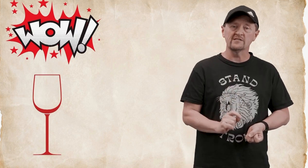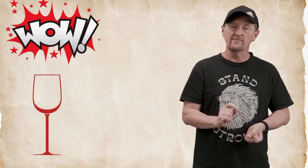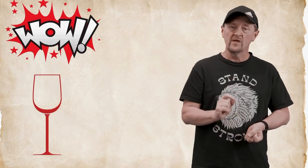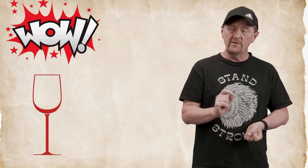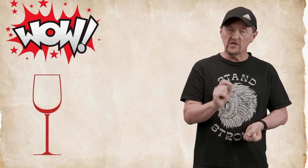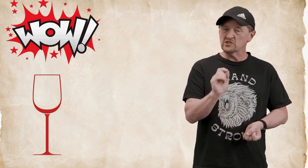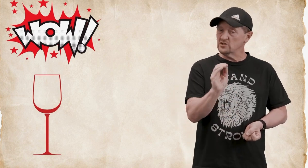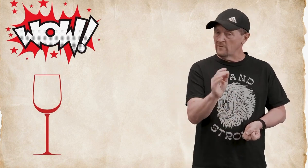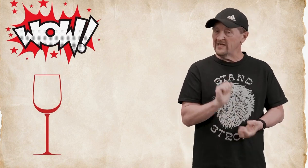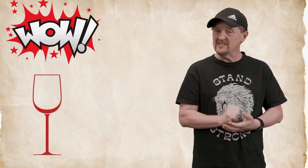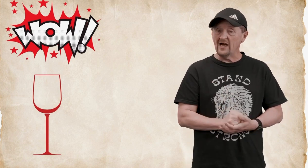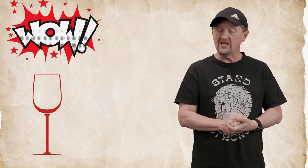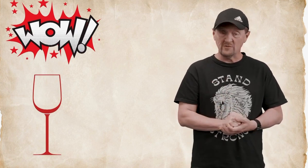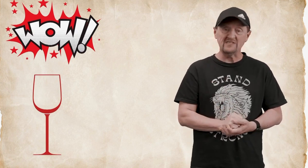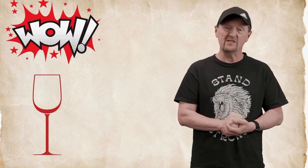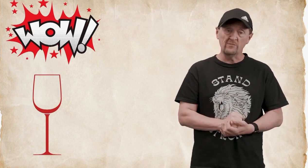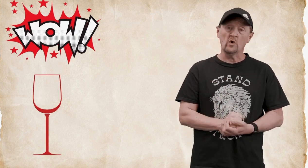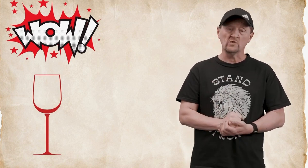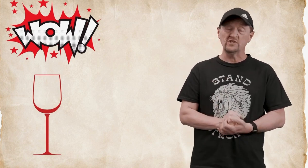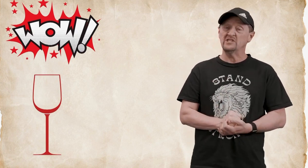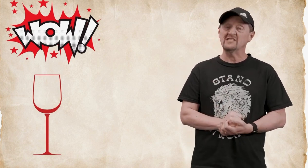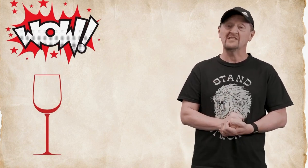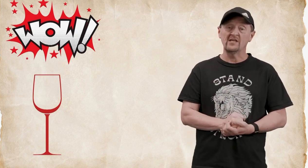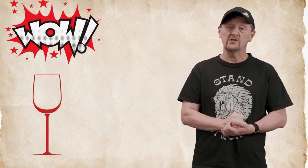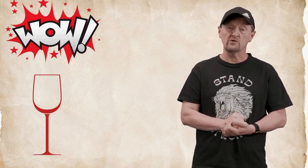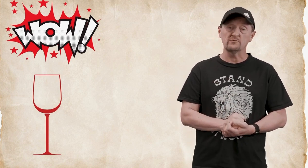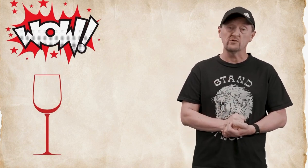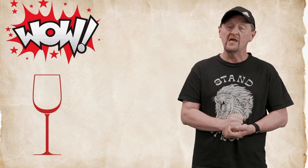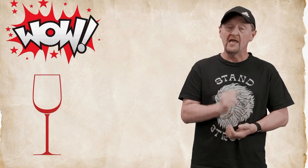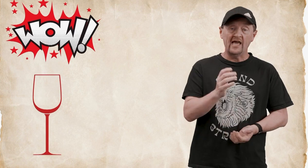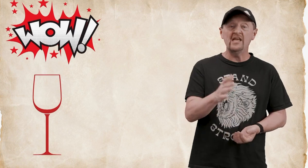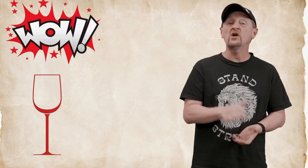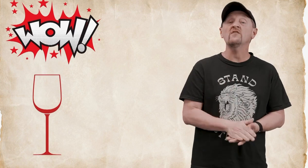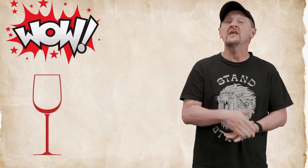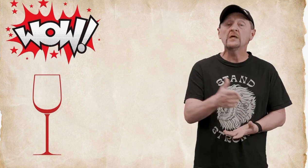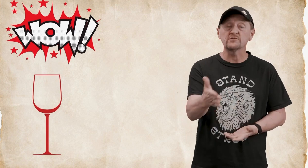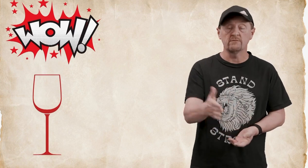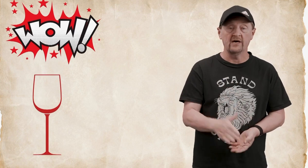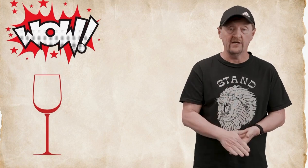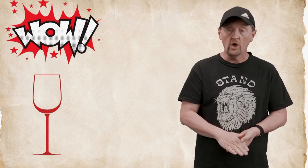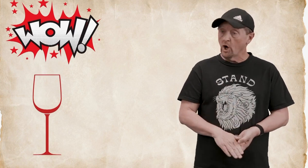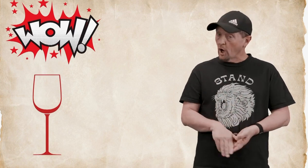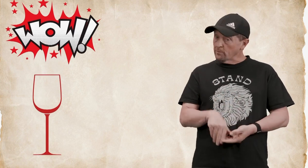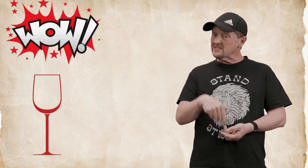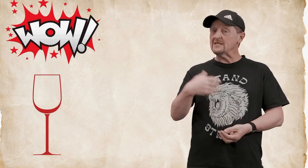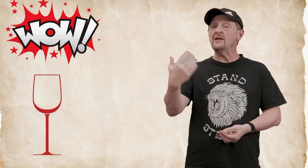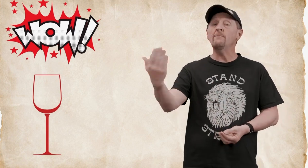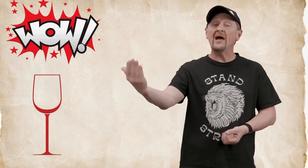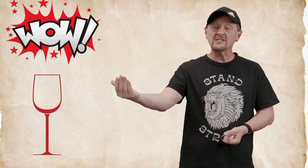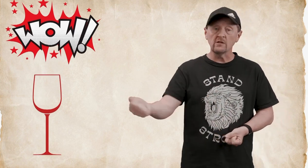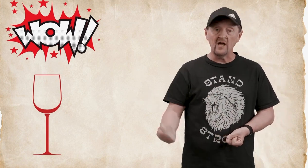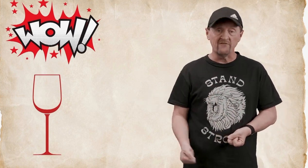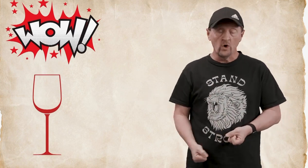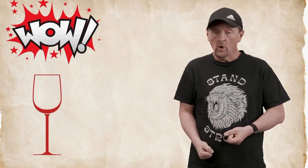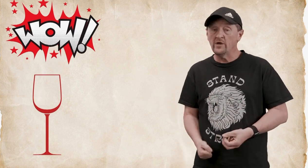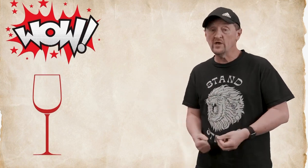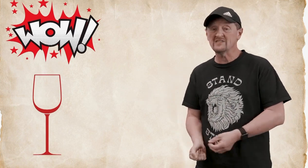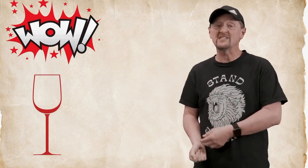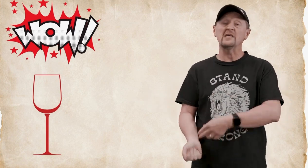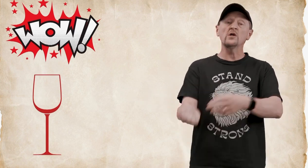because so many times we see the miracles that jesus did in the scripture and he could have healed somebody or brought somebody back to life or he could have stilled